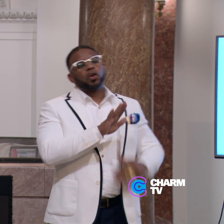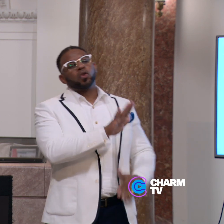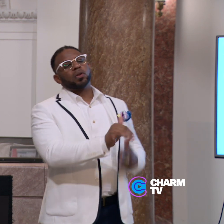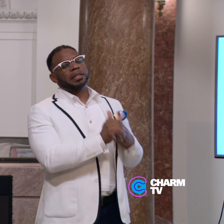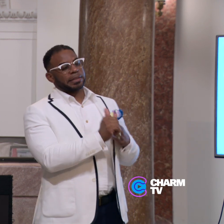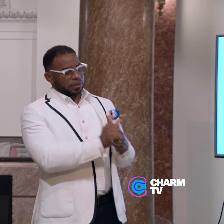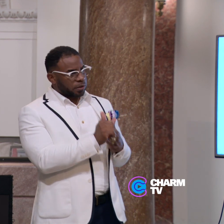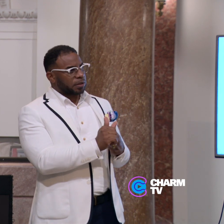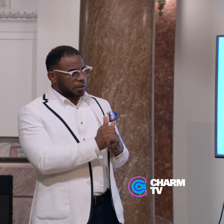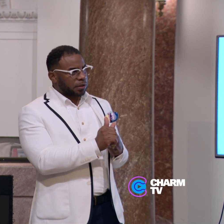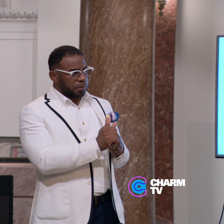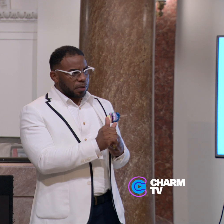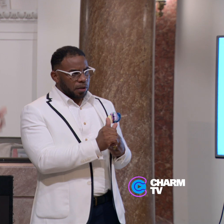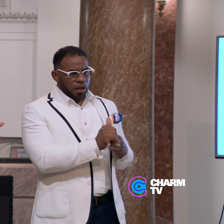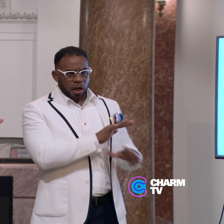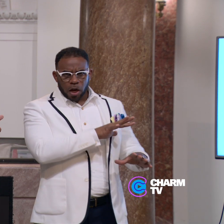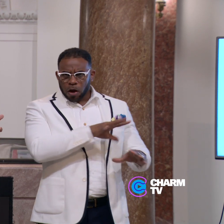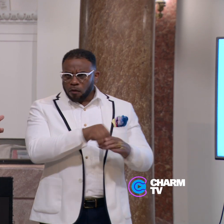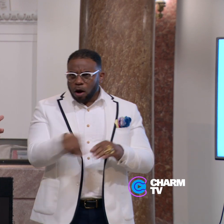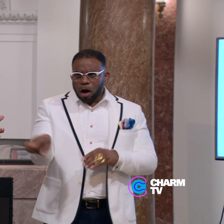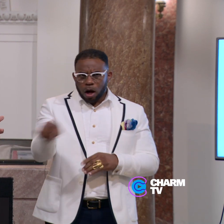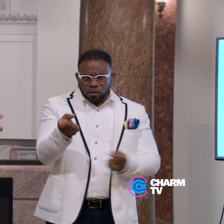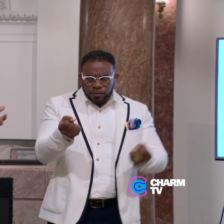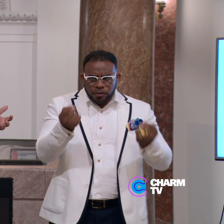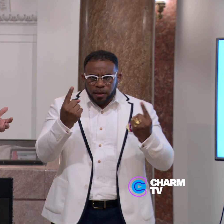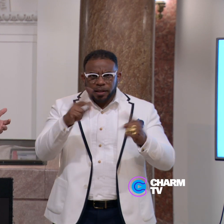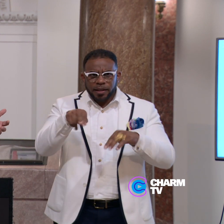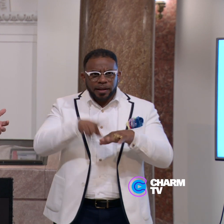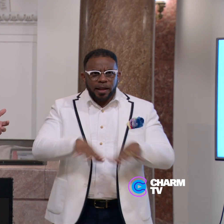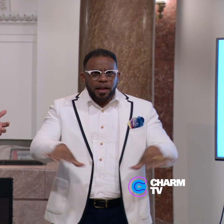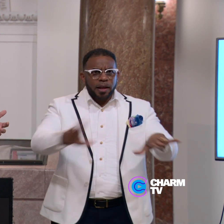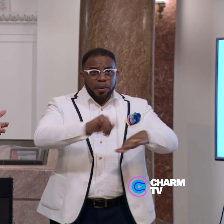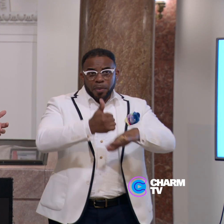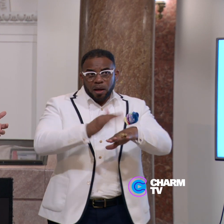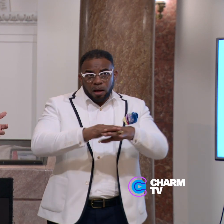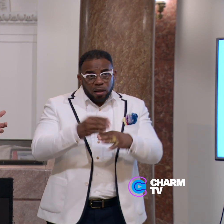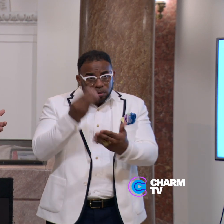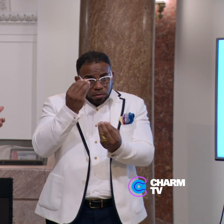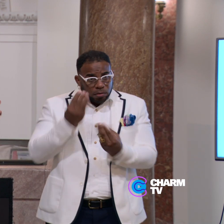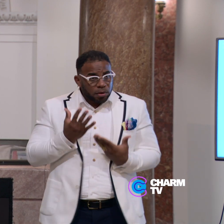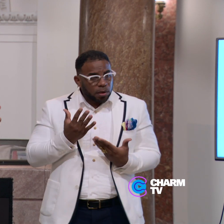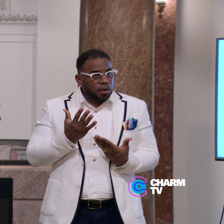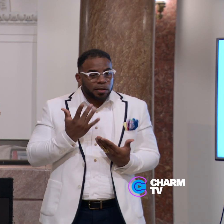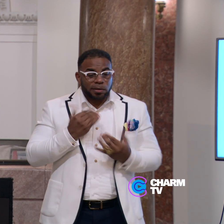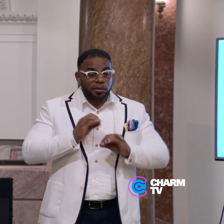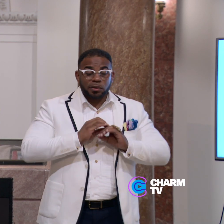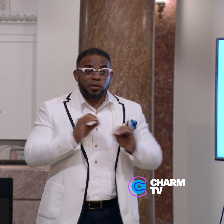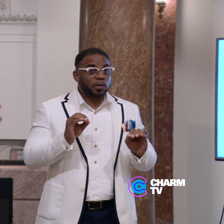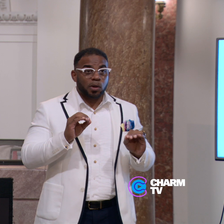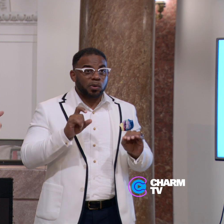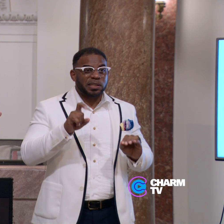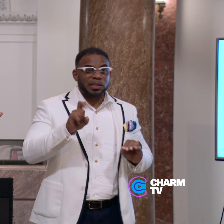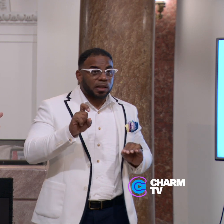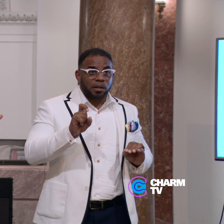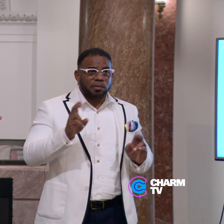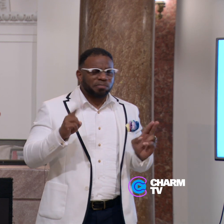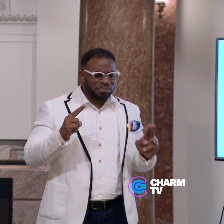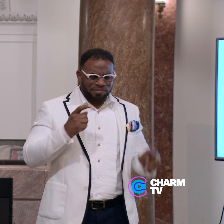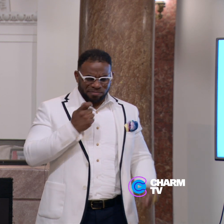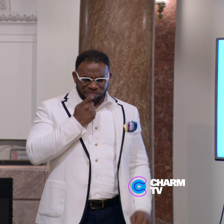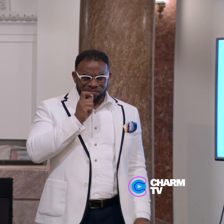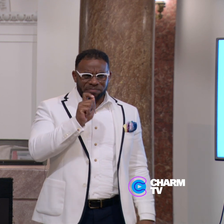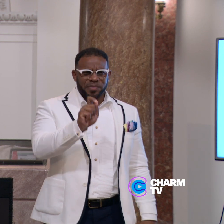leadership and an evolving understanding nationally based on the data, there is no such argument.